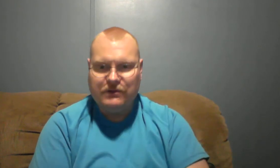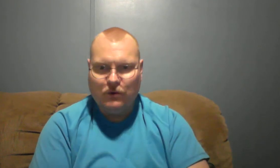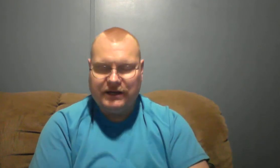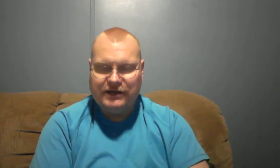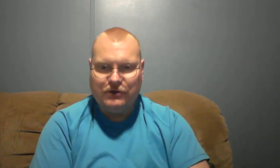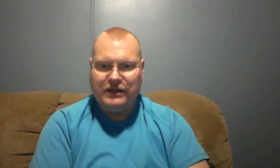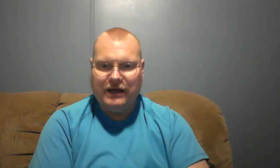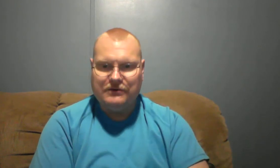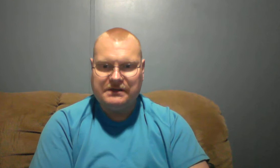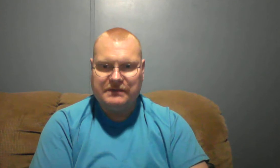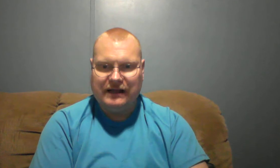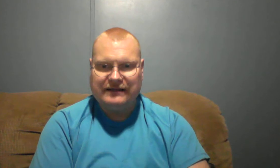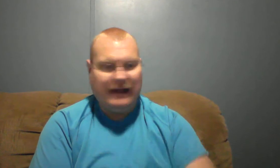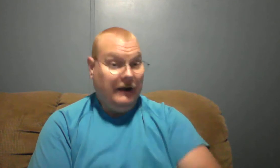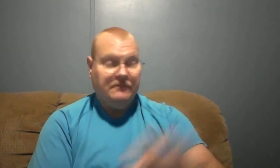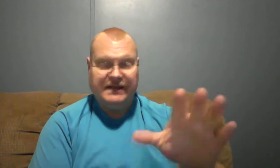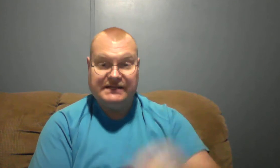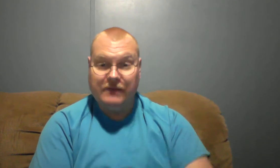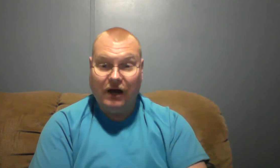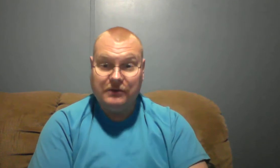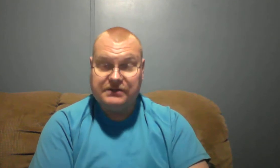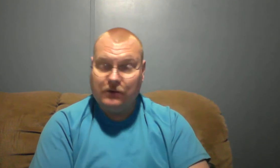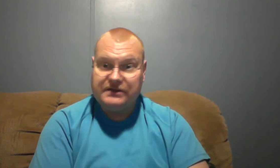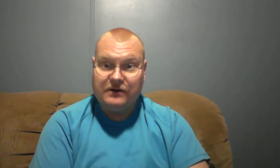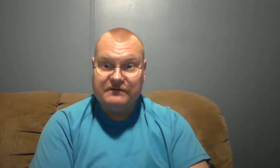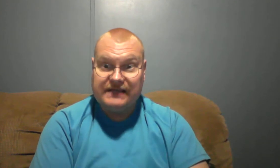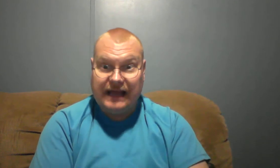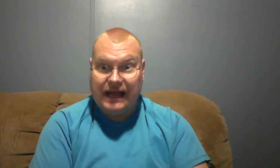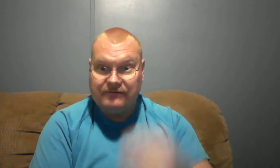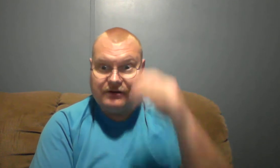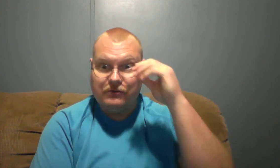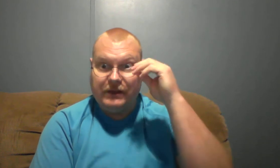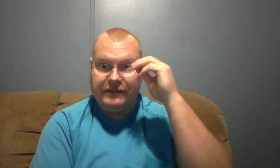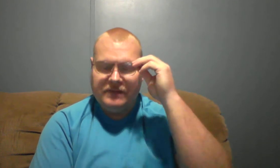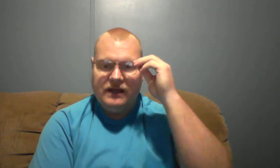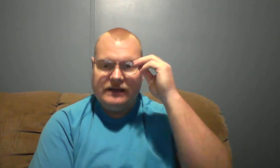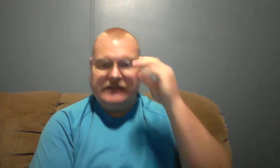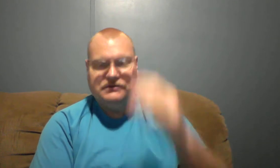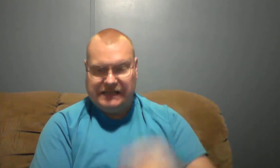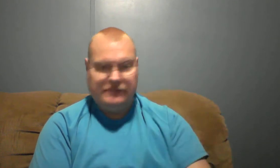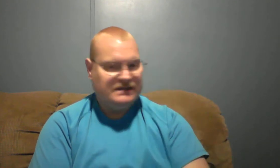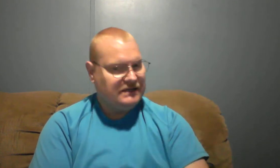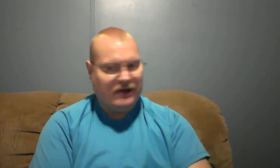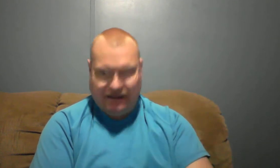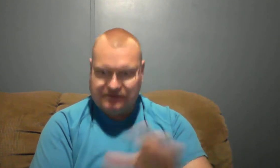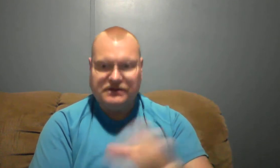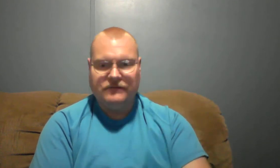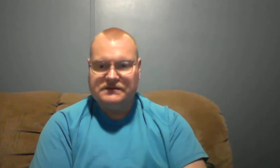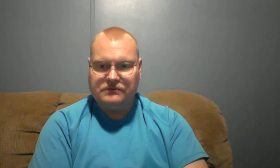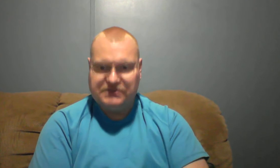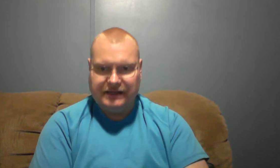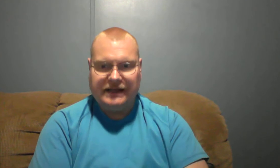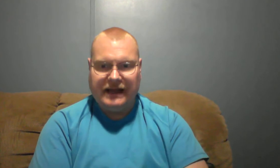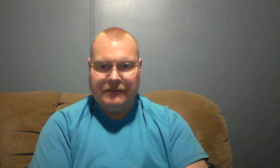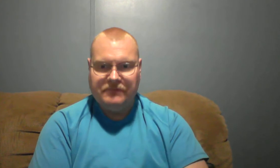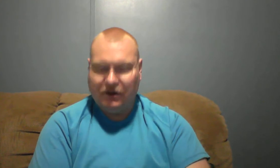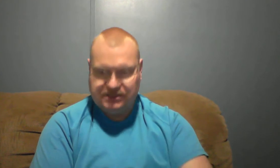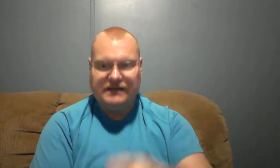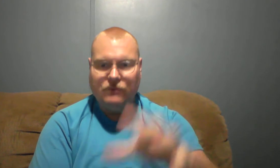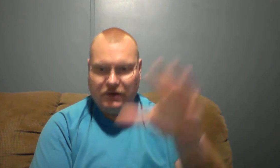want to do or something like that. That's almost the only service they have during the week. Now, there's some that still having service on Sunday night or Sunday morning,